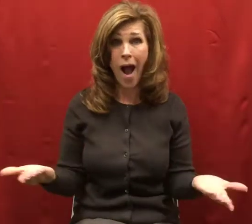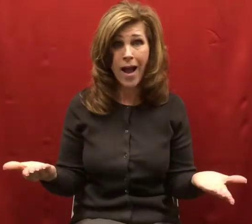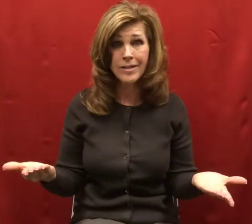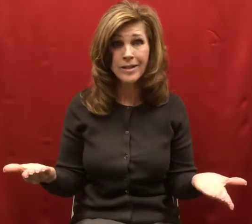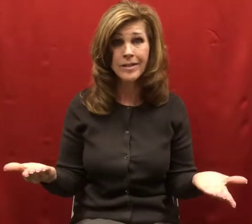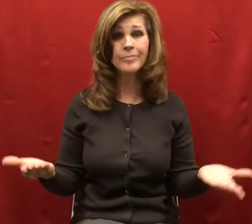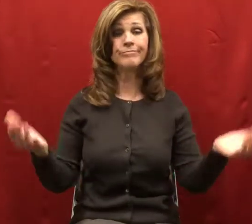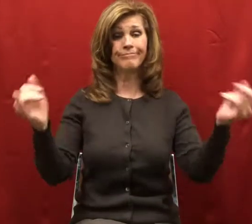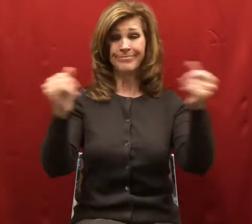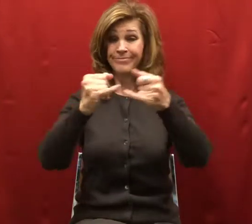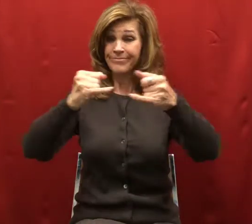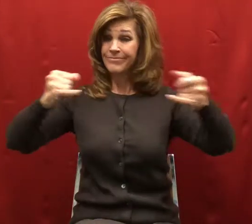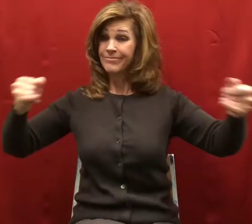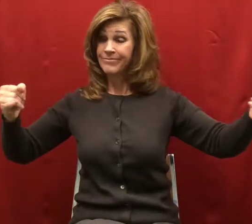neck and lead it home?